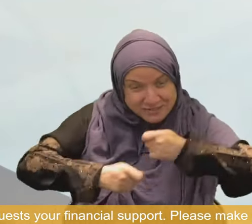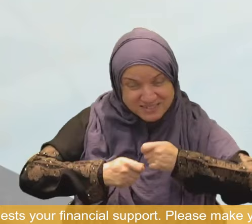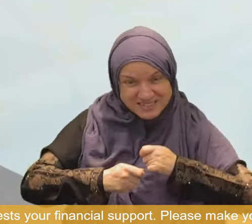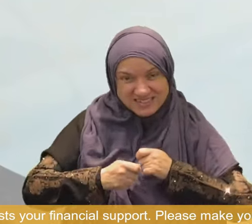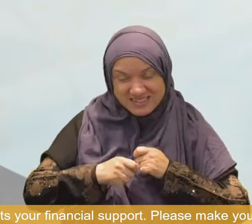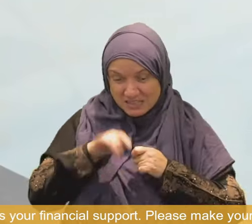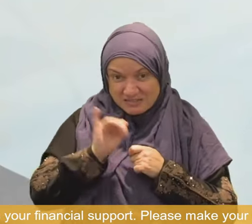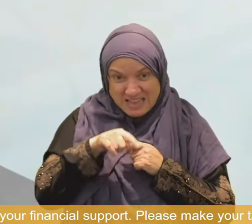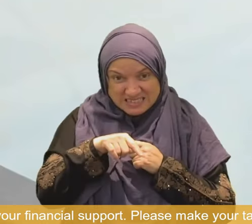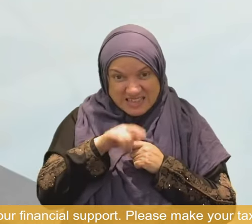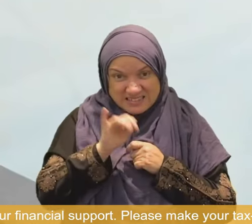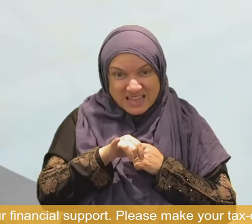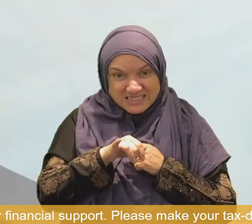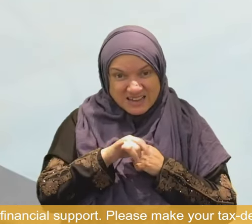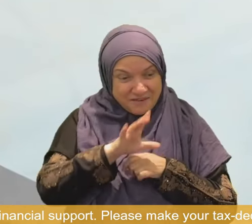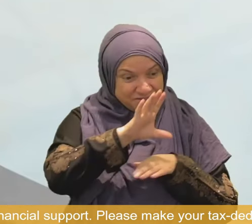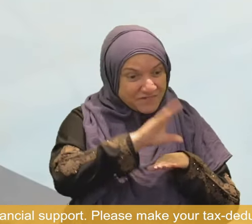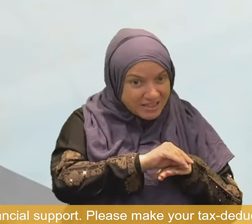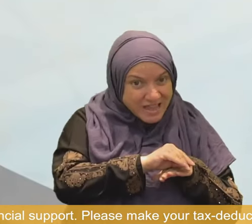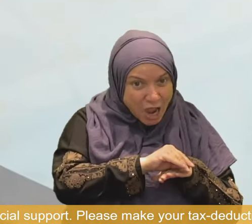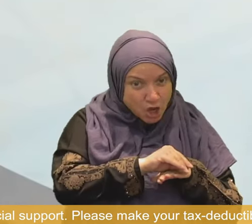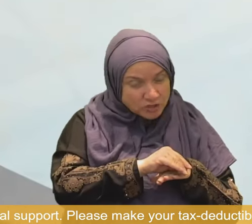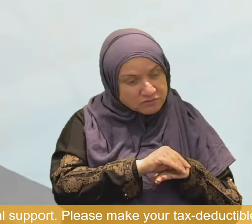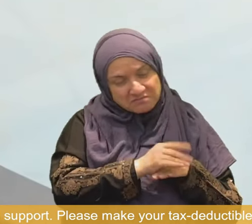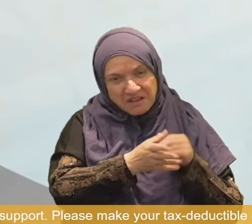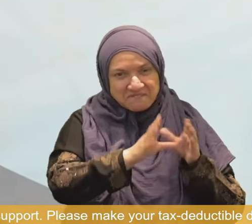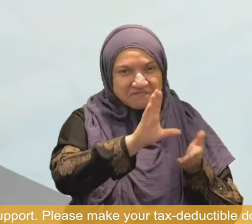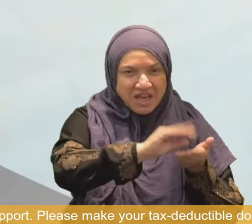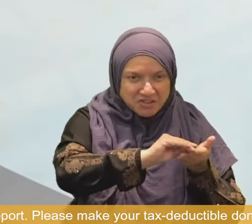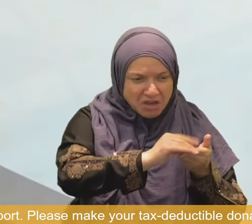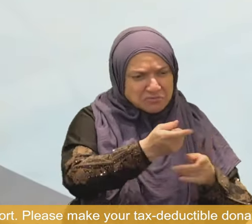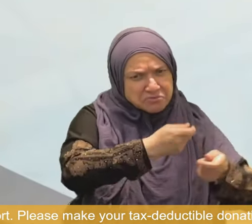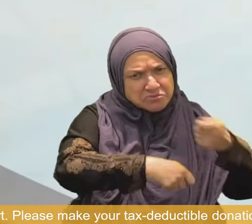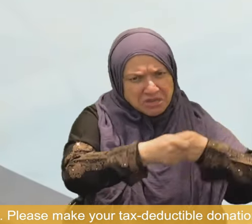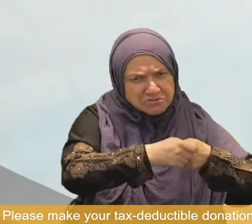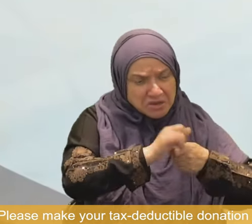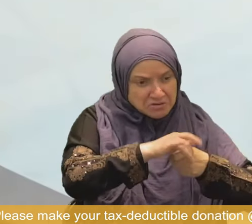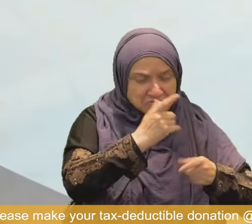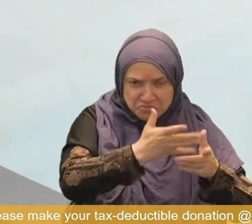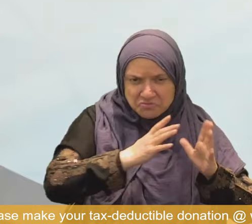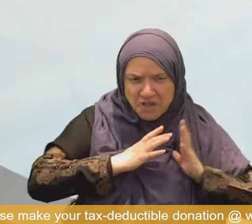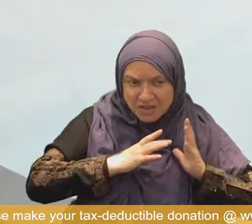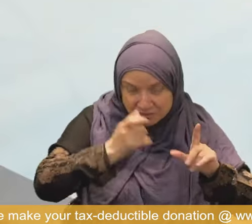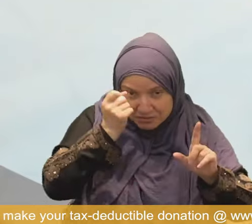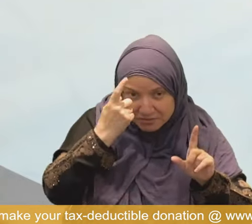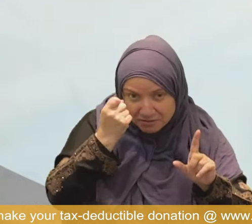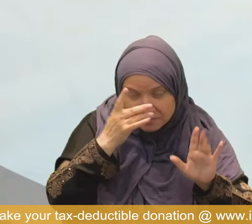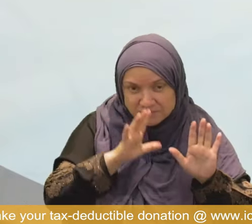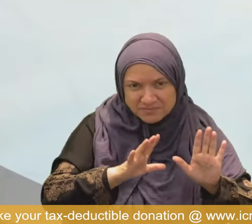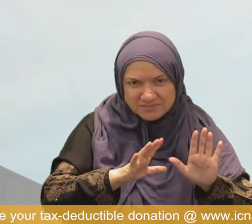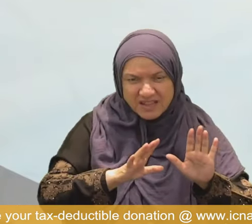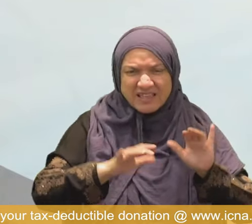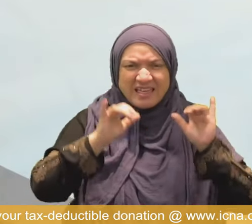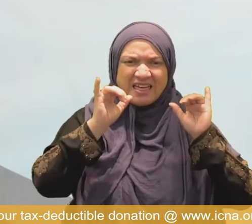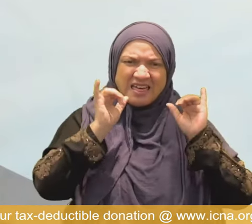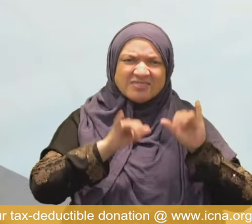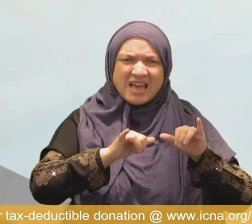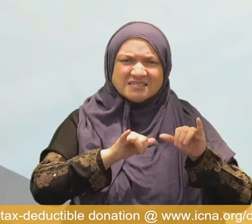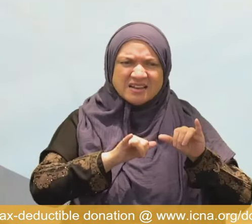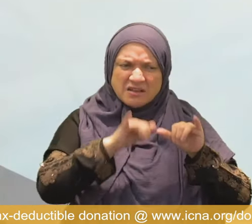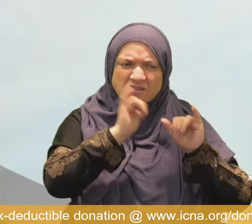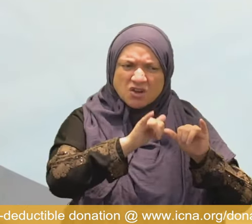Because car does not have any moral worth. But human beings have a moral worth because the soul came from Allah subhanahu wa ta'ala.